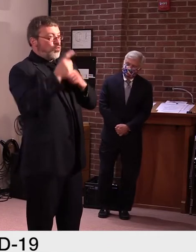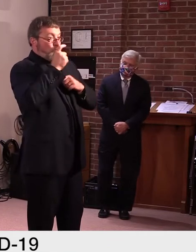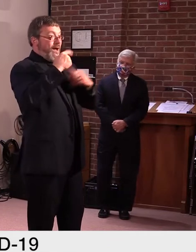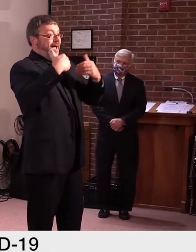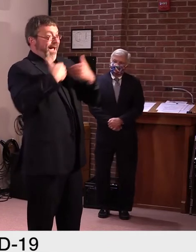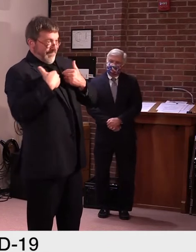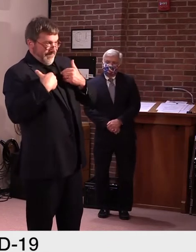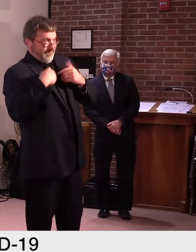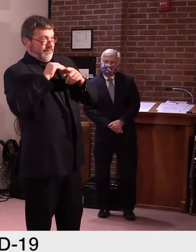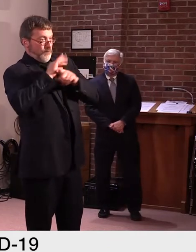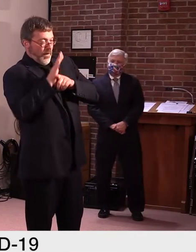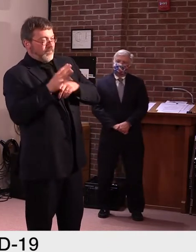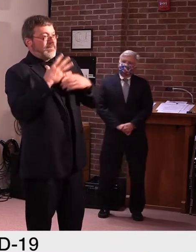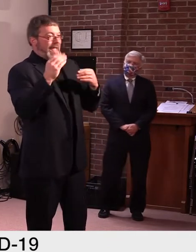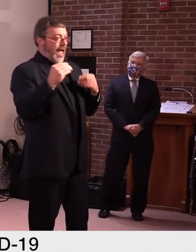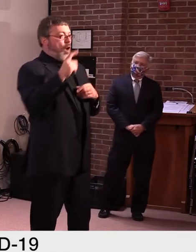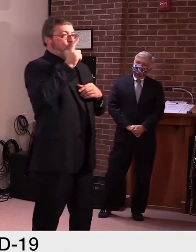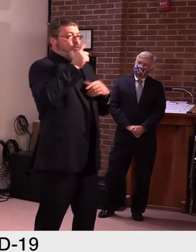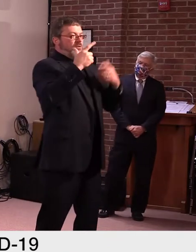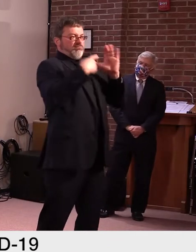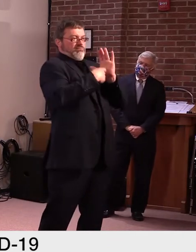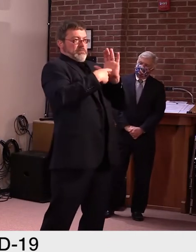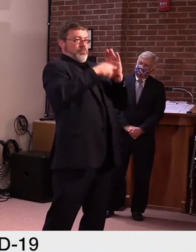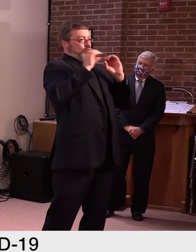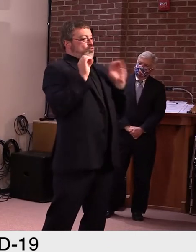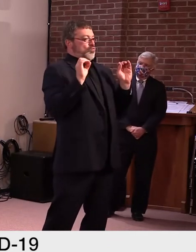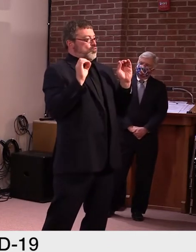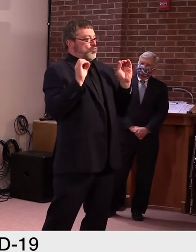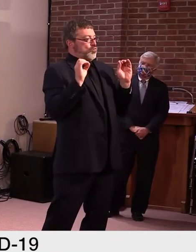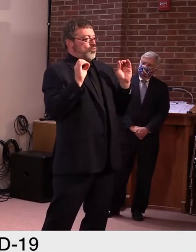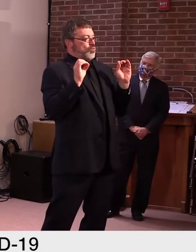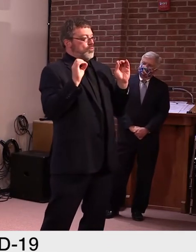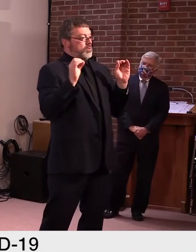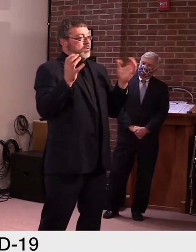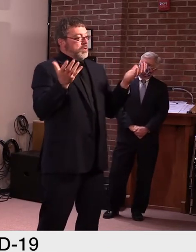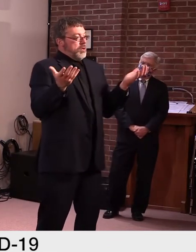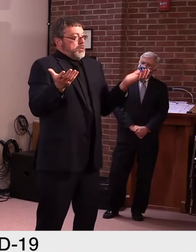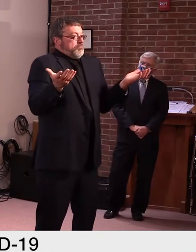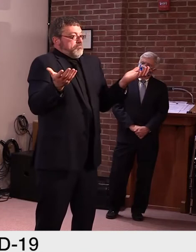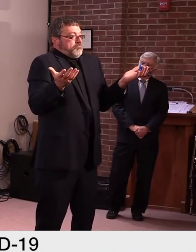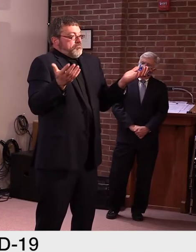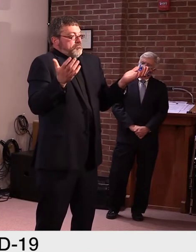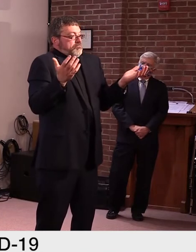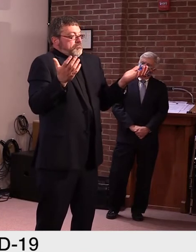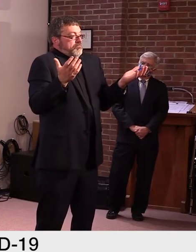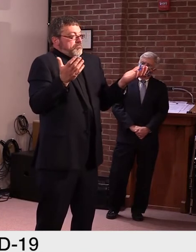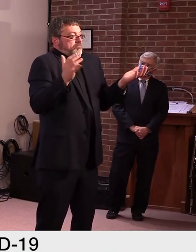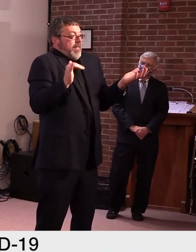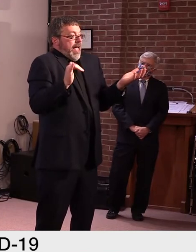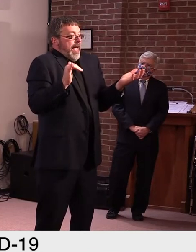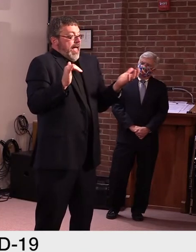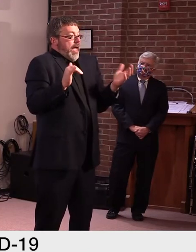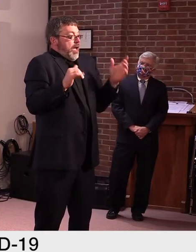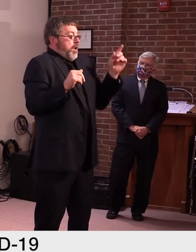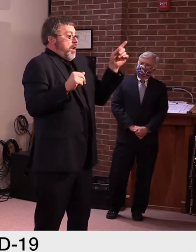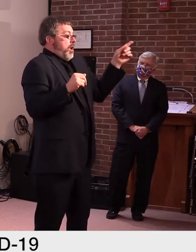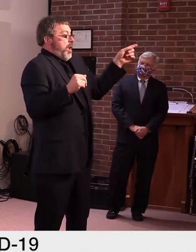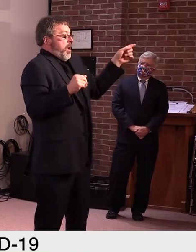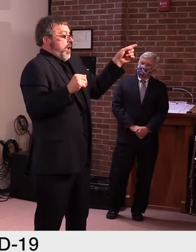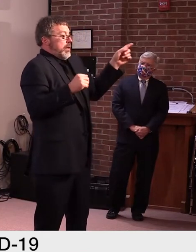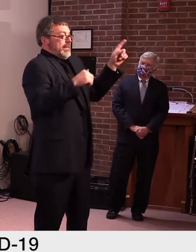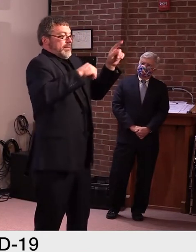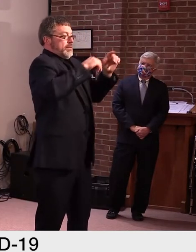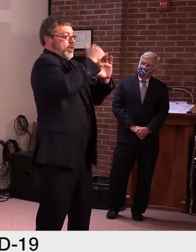Um, and I think most states are, I don't know of, uh, who is just testing symptomatic, but, uh,